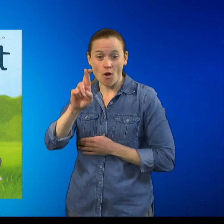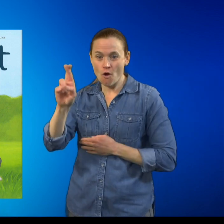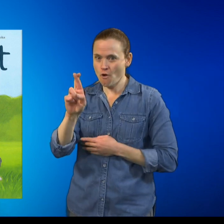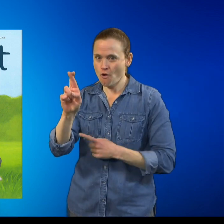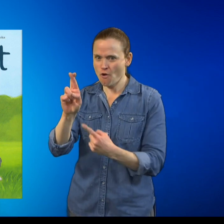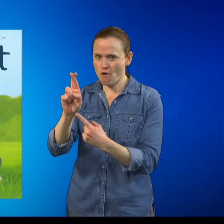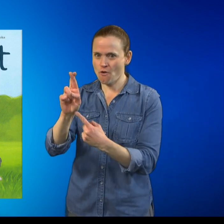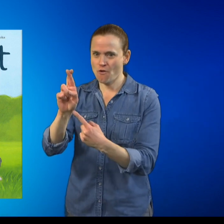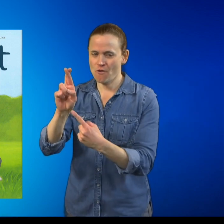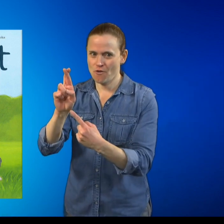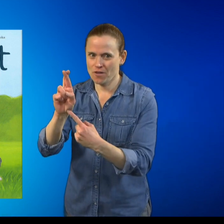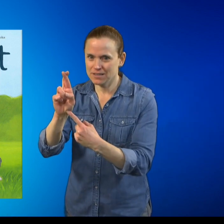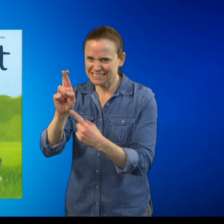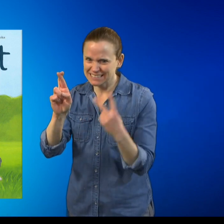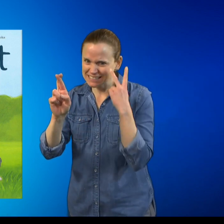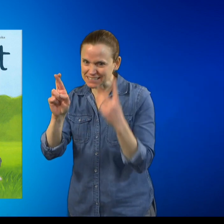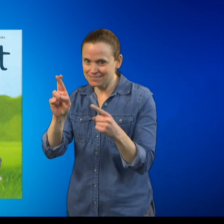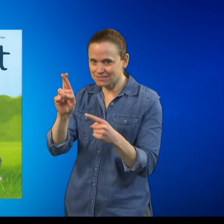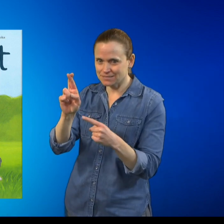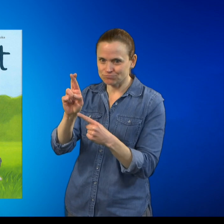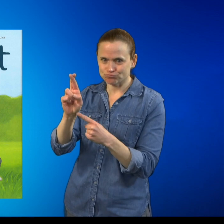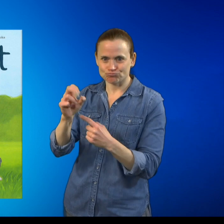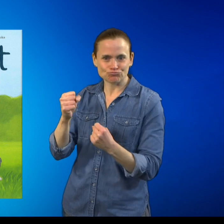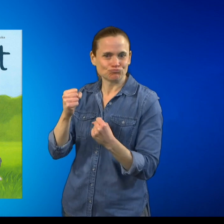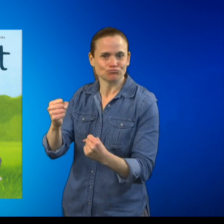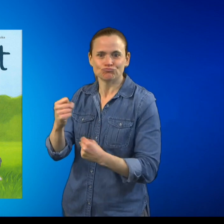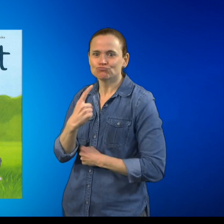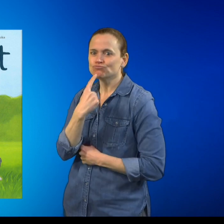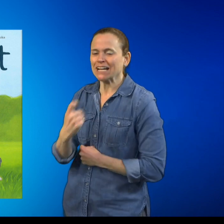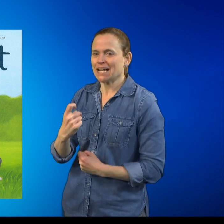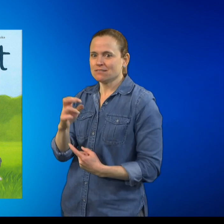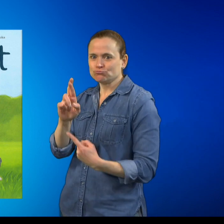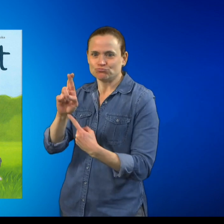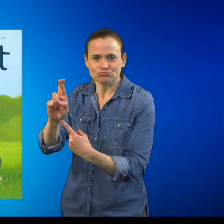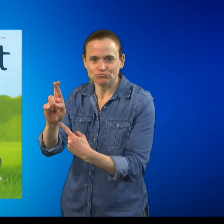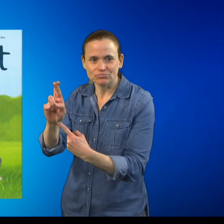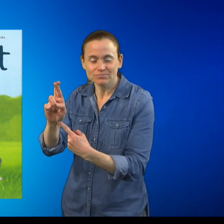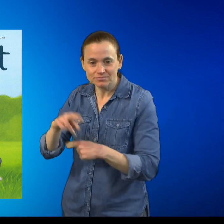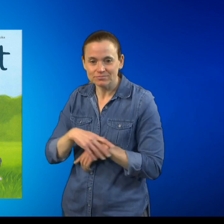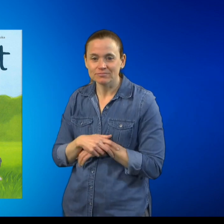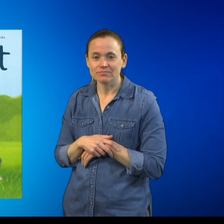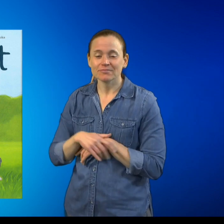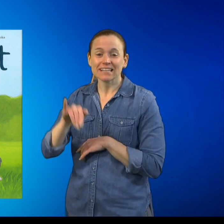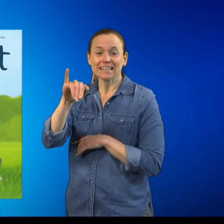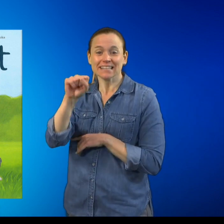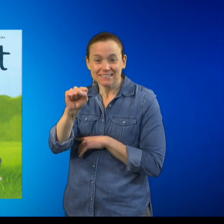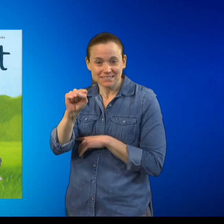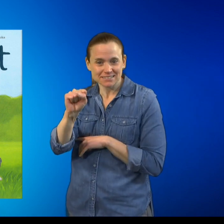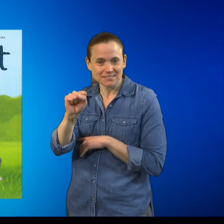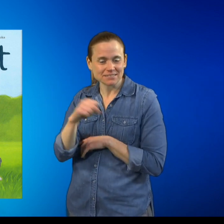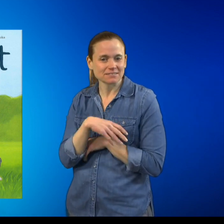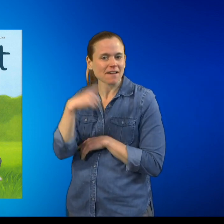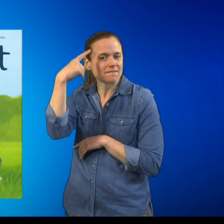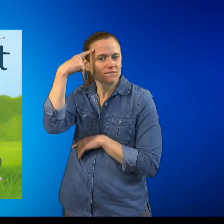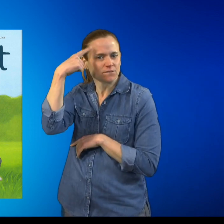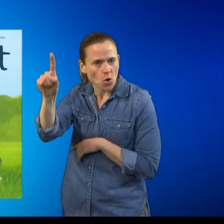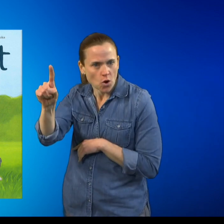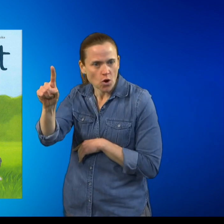The title is R, is for Rocket. See how the R is bold red colored?